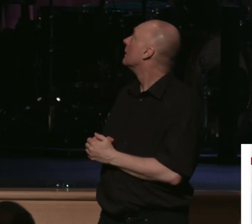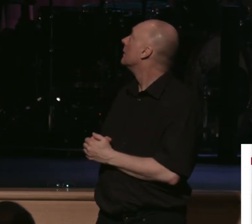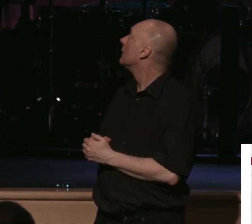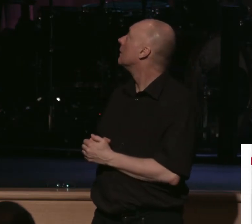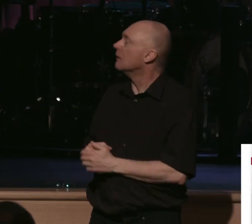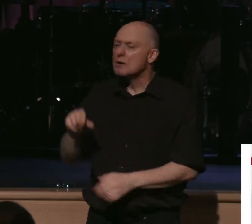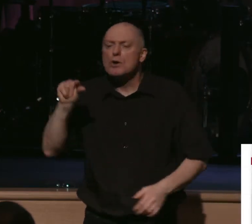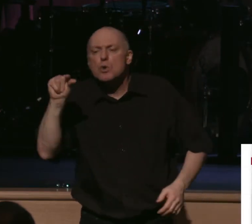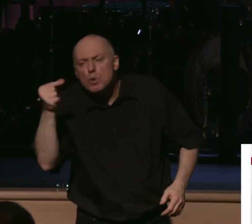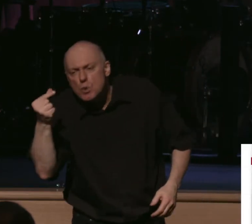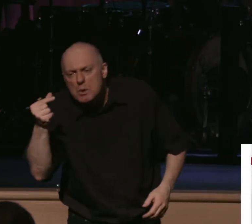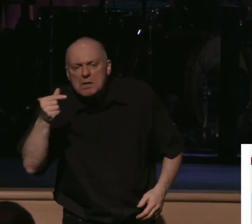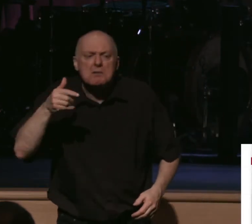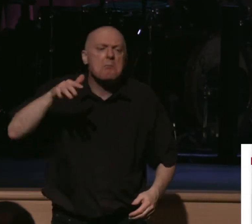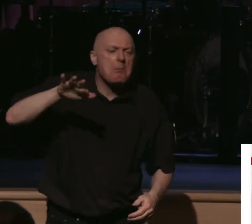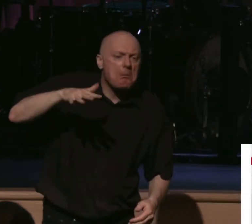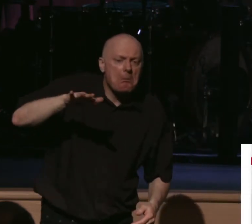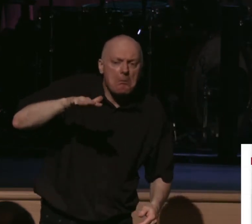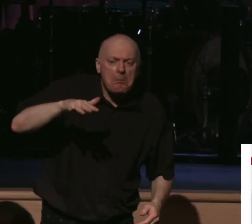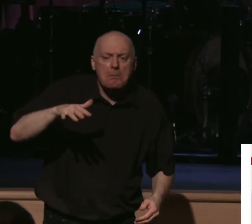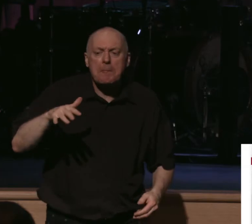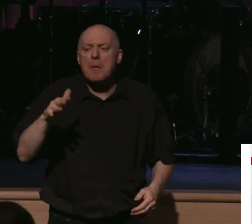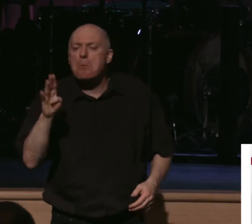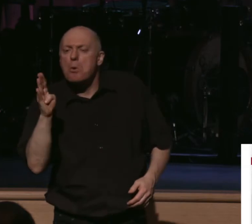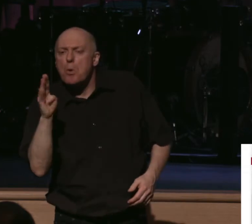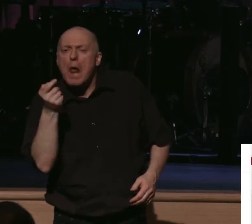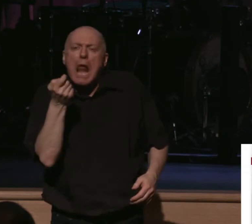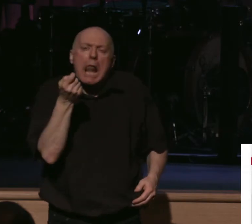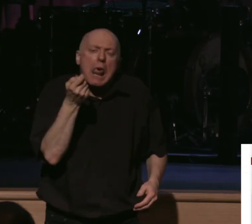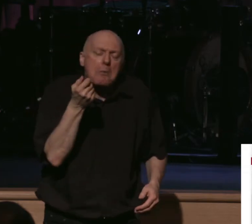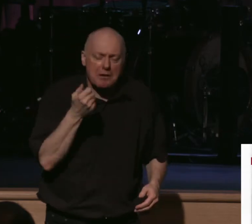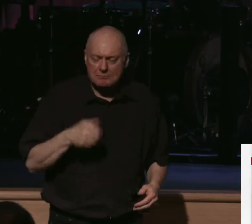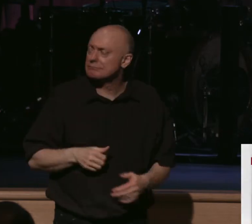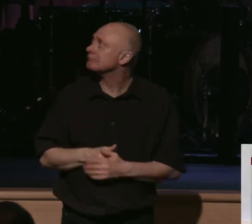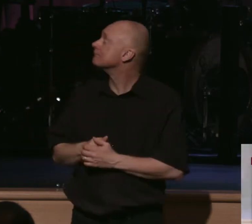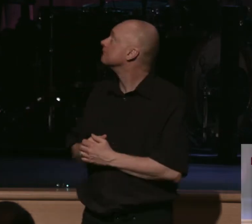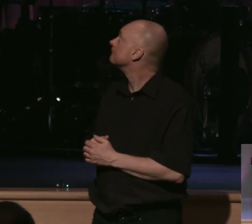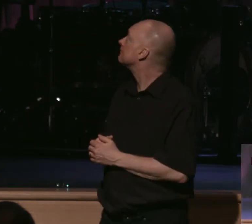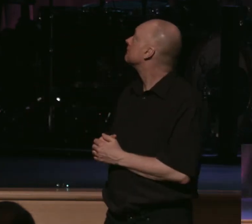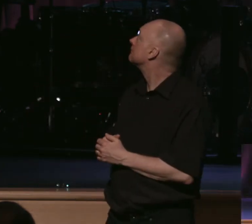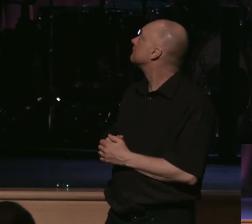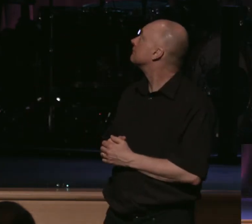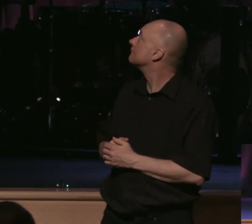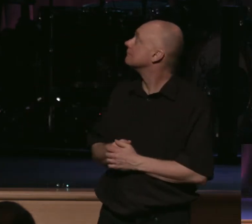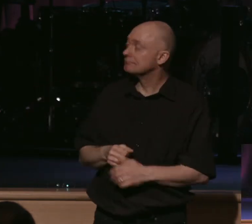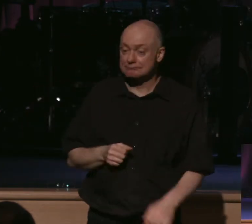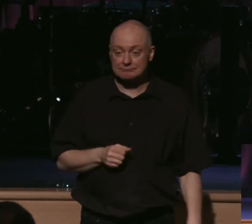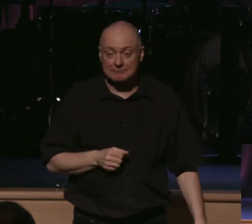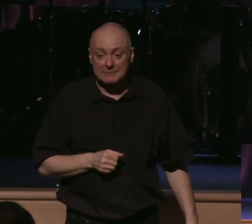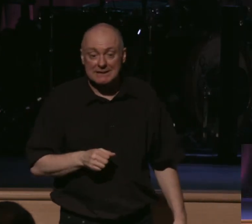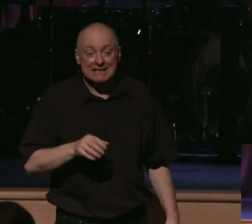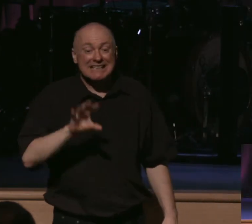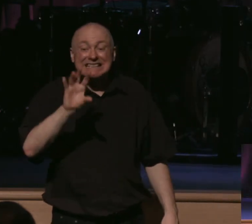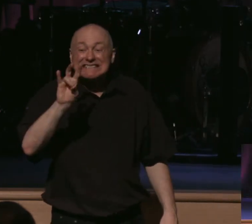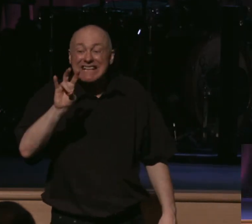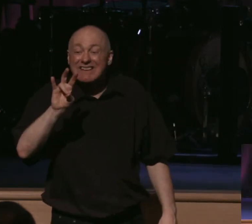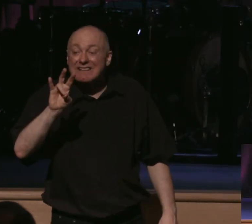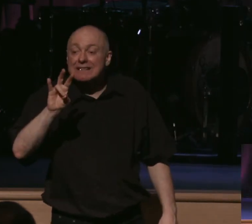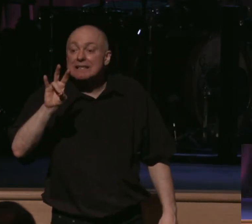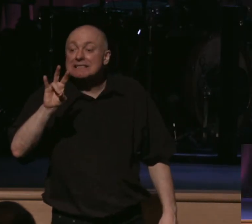Green is moderate. And blue is sparse. Look at, again, 75% of the world. 70% of the